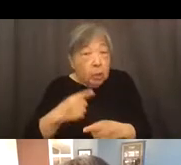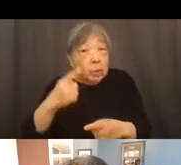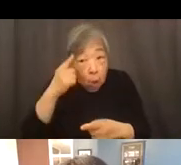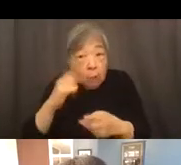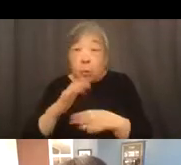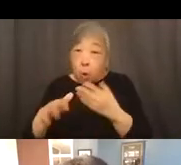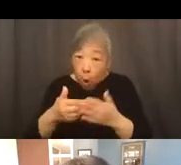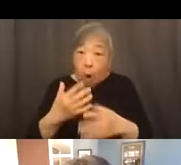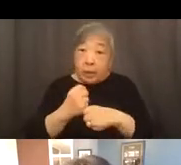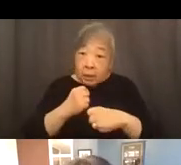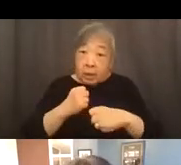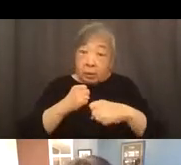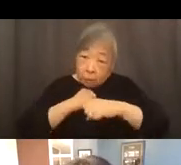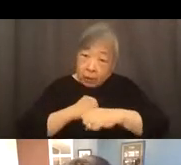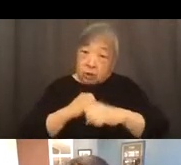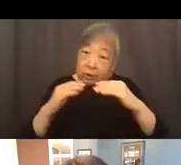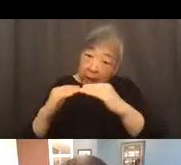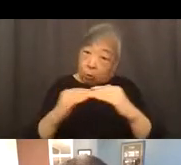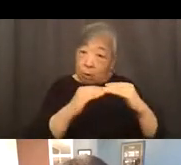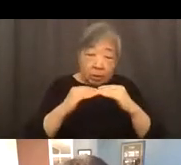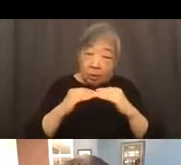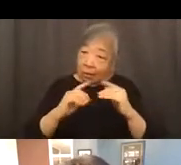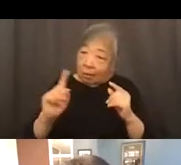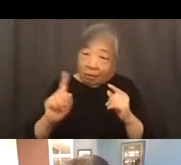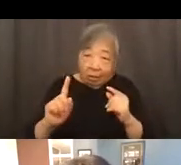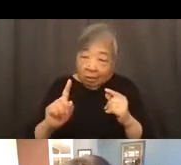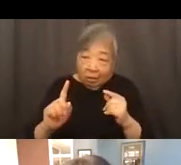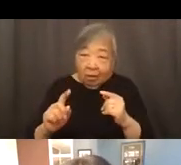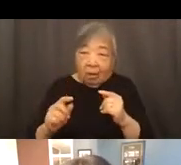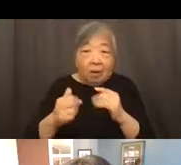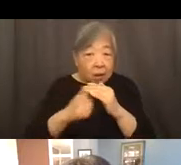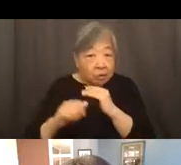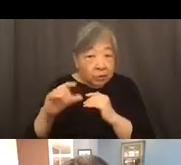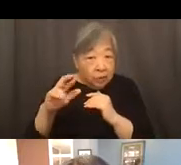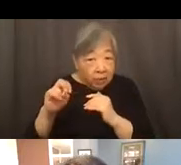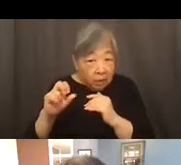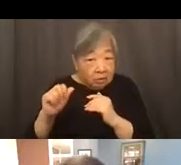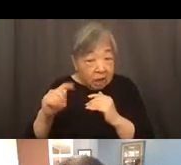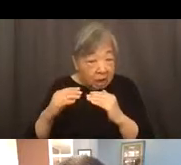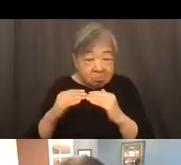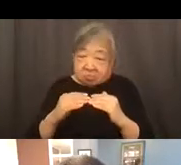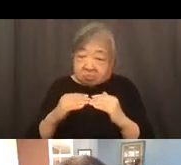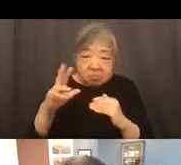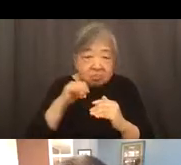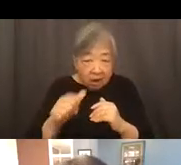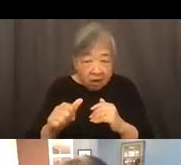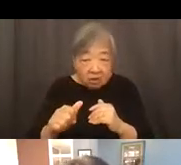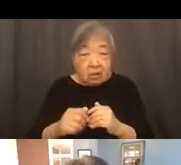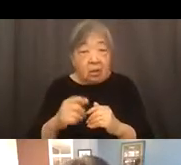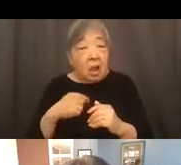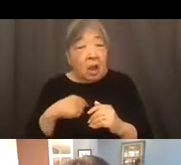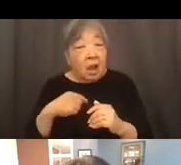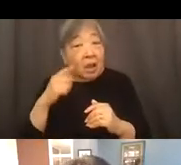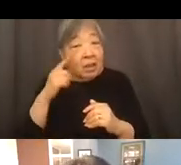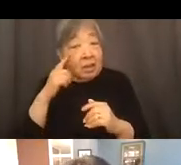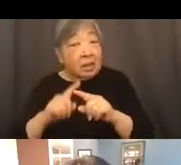getting on an equitable basis under the CARES Act. And I think the disparities